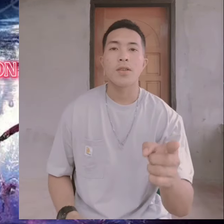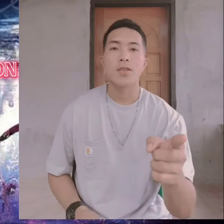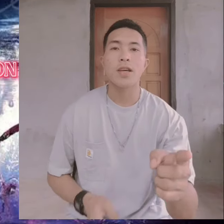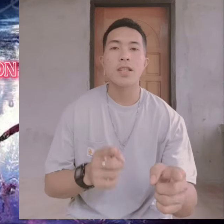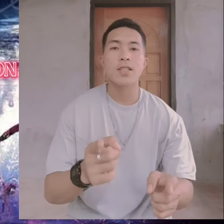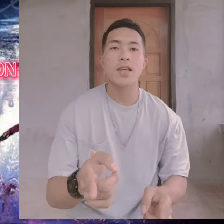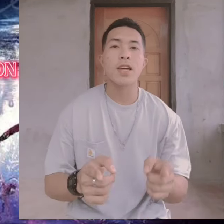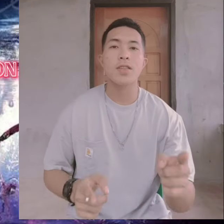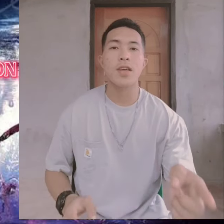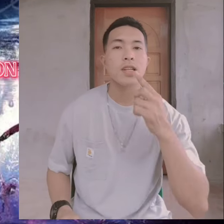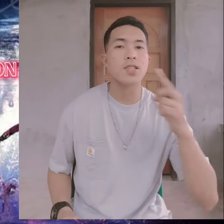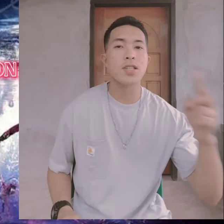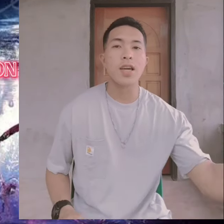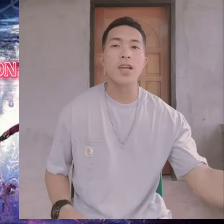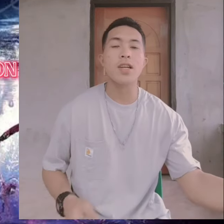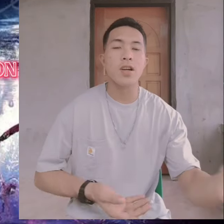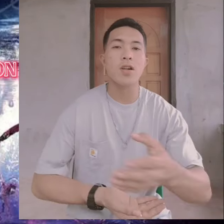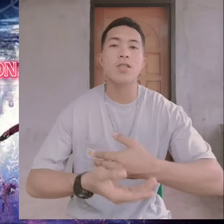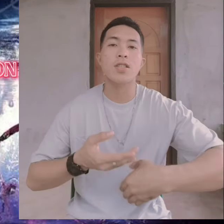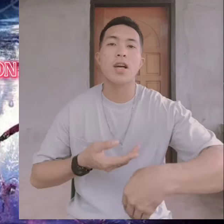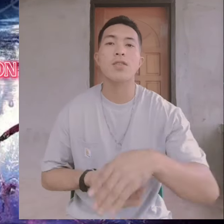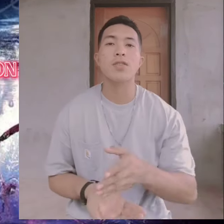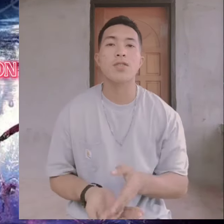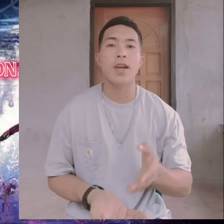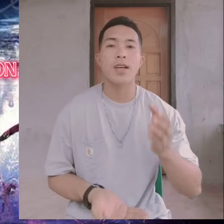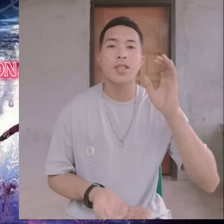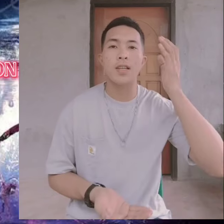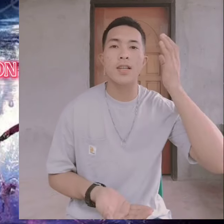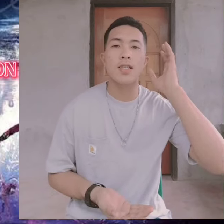They can say, they can say it all sounds crazy